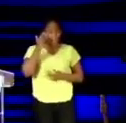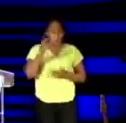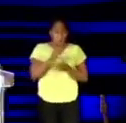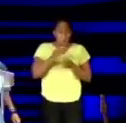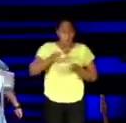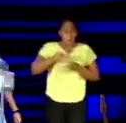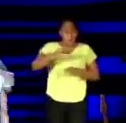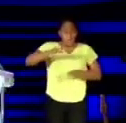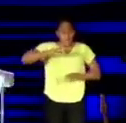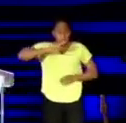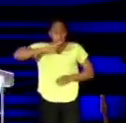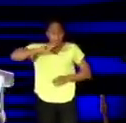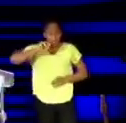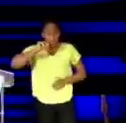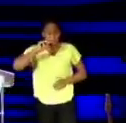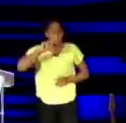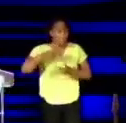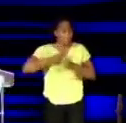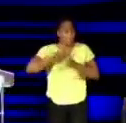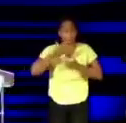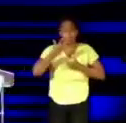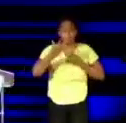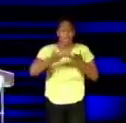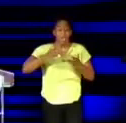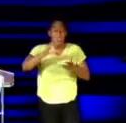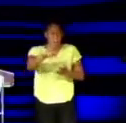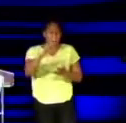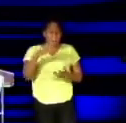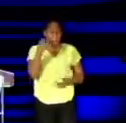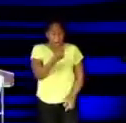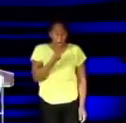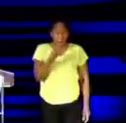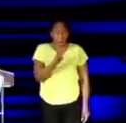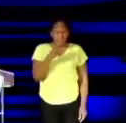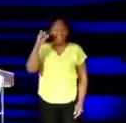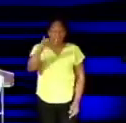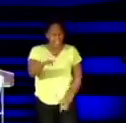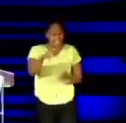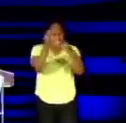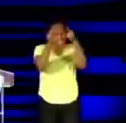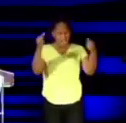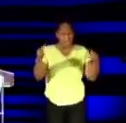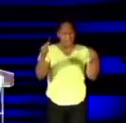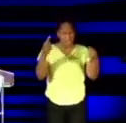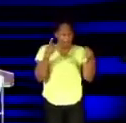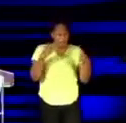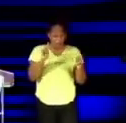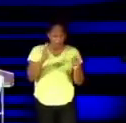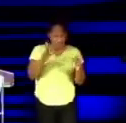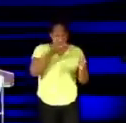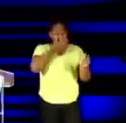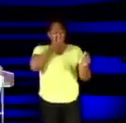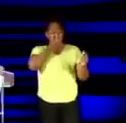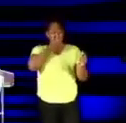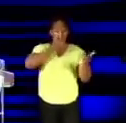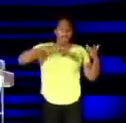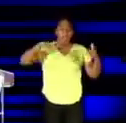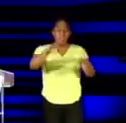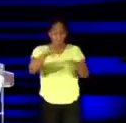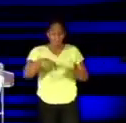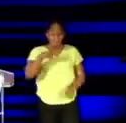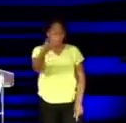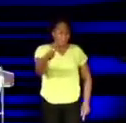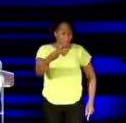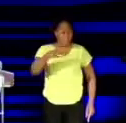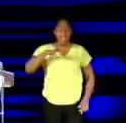Give us shit. you not go close to see? Because your mouth is the enemy's muzzle, and your voice is his